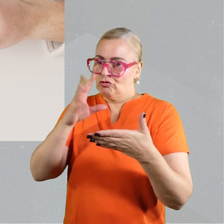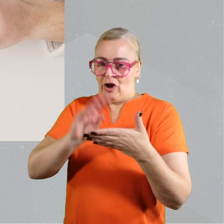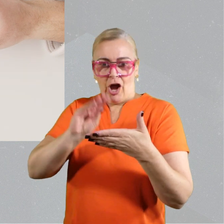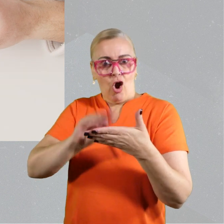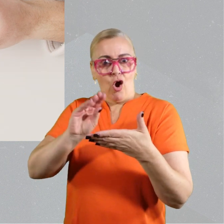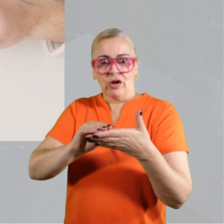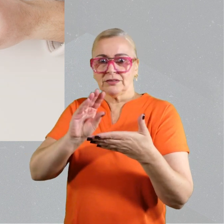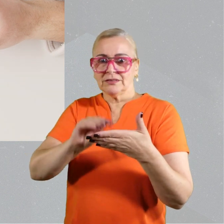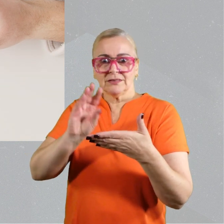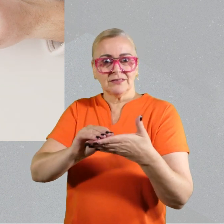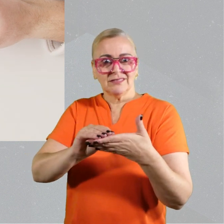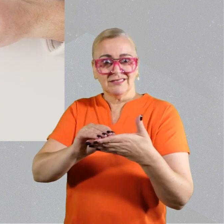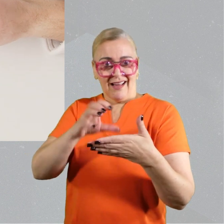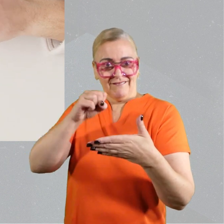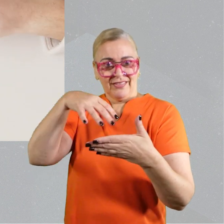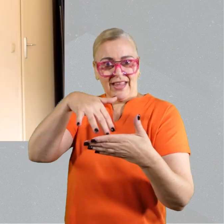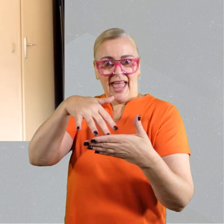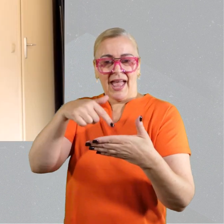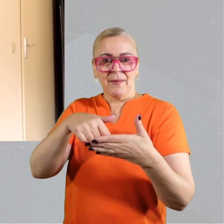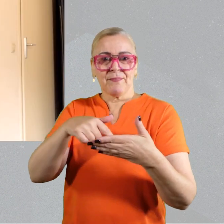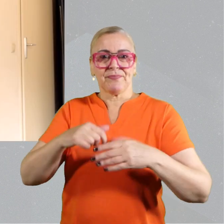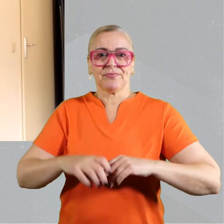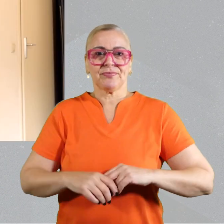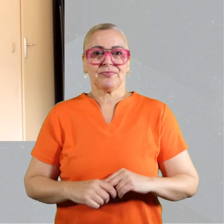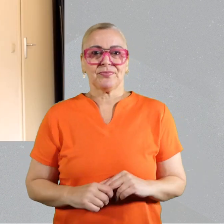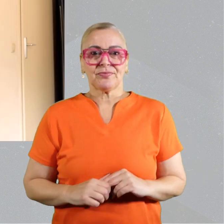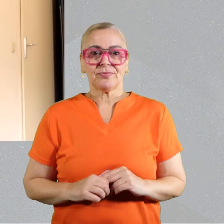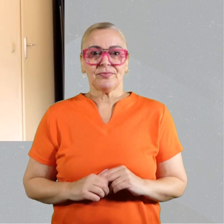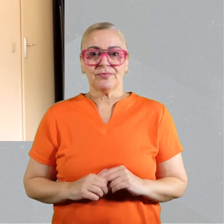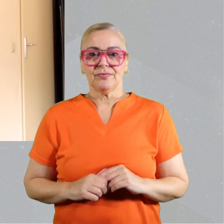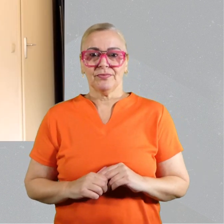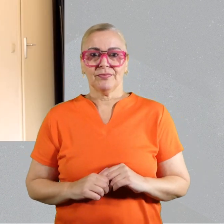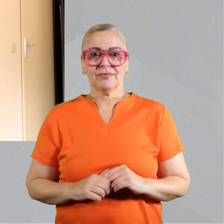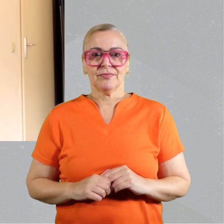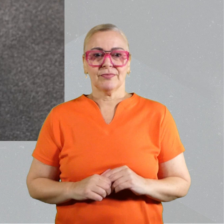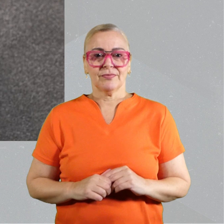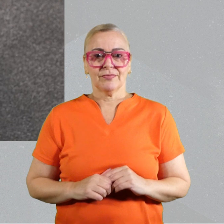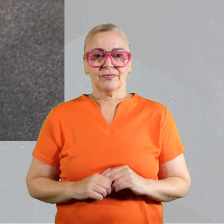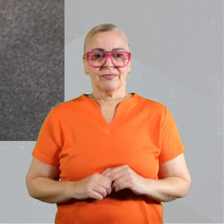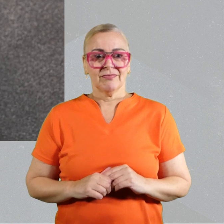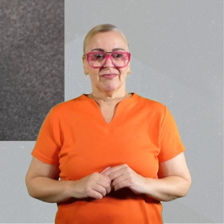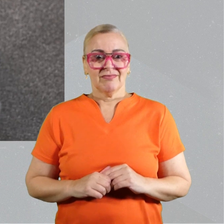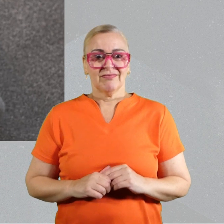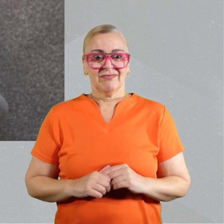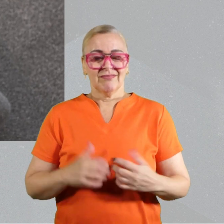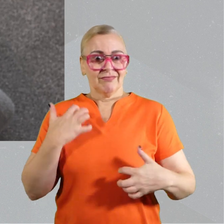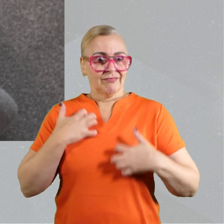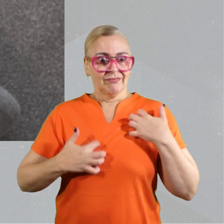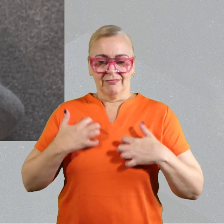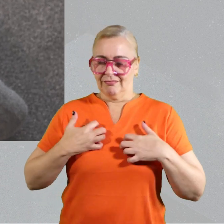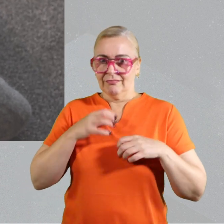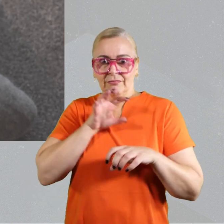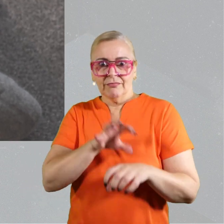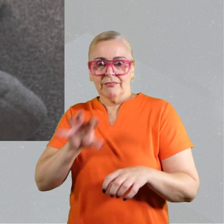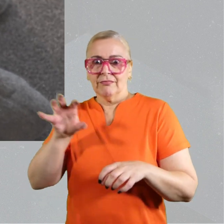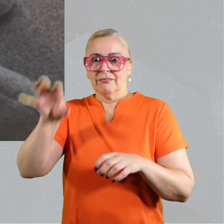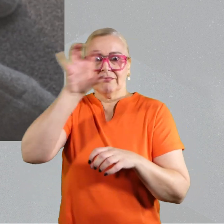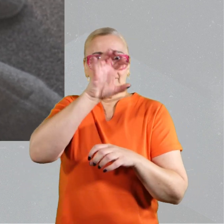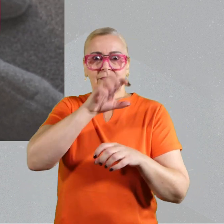automatically records how much of their medication they use. I actually got interested in